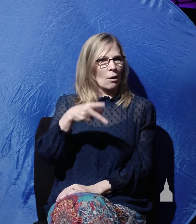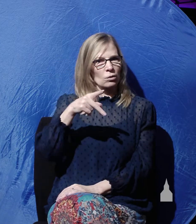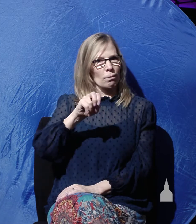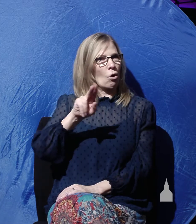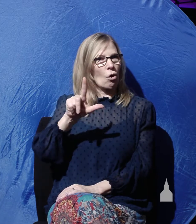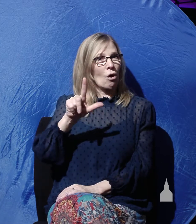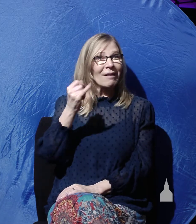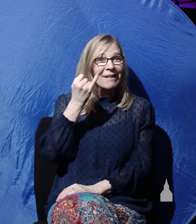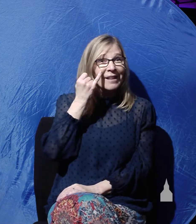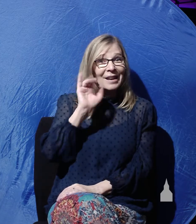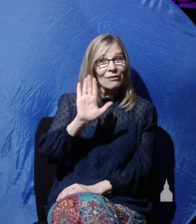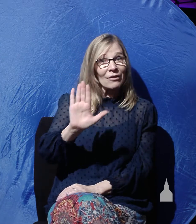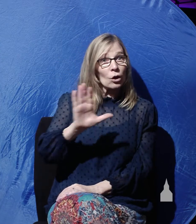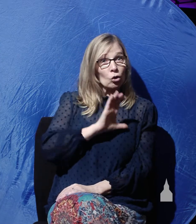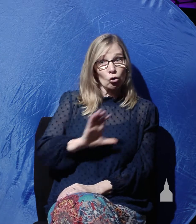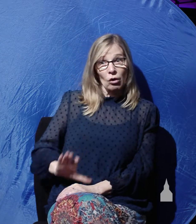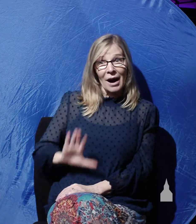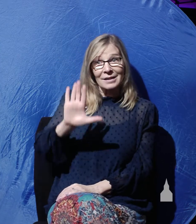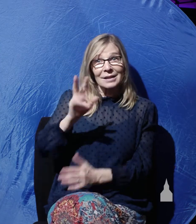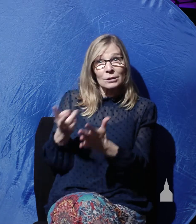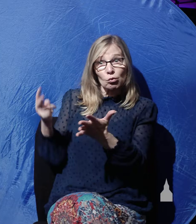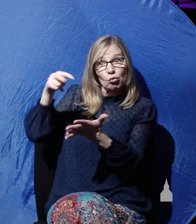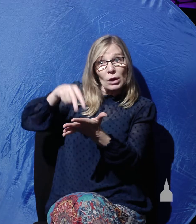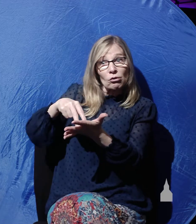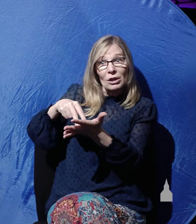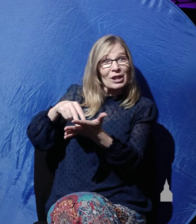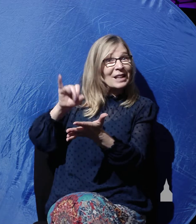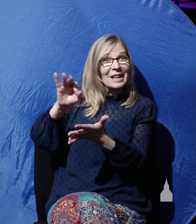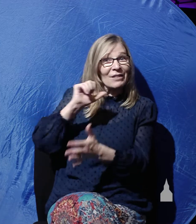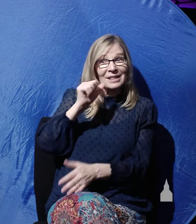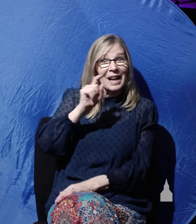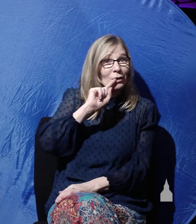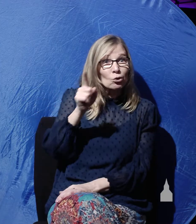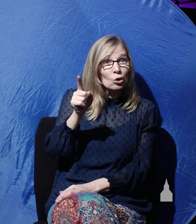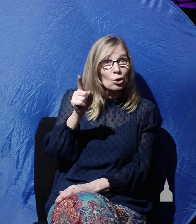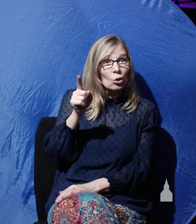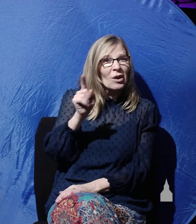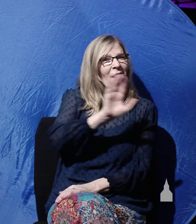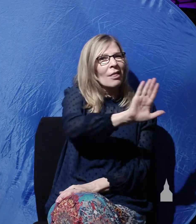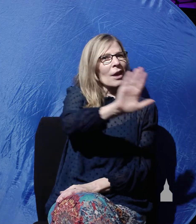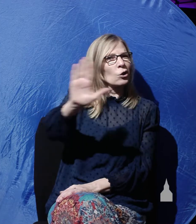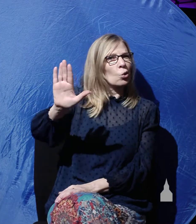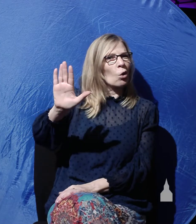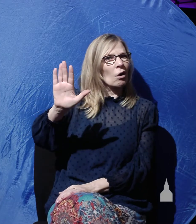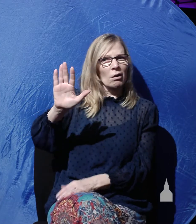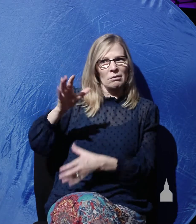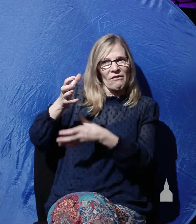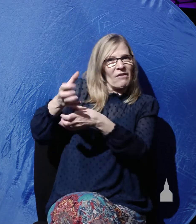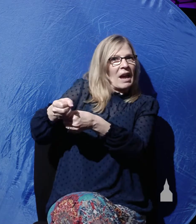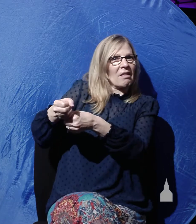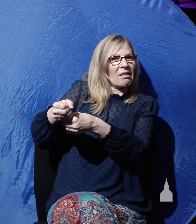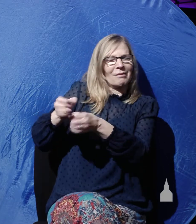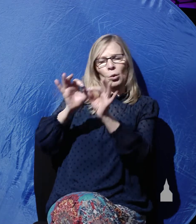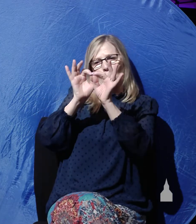then our faith, if you do have faith in Christ, it's worthless, because you're still in your unforgiven